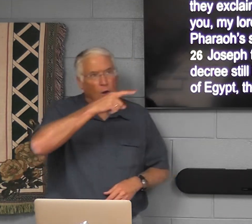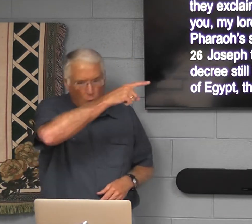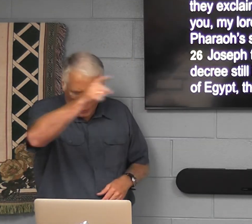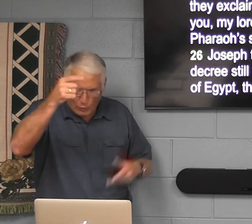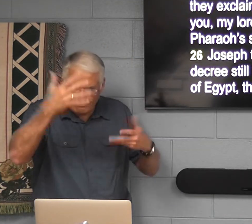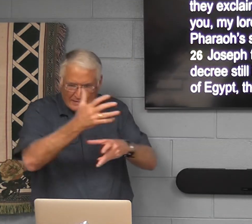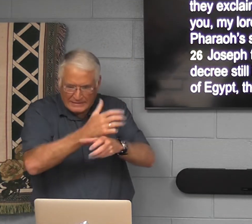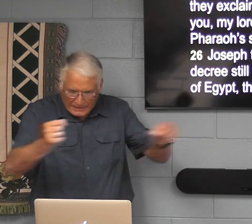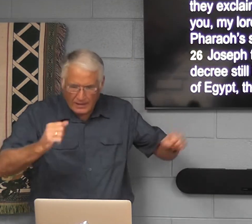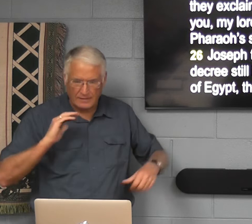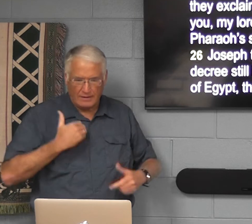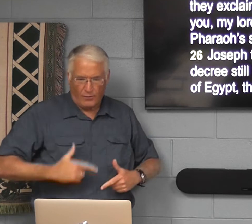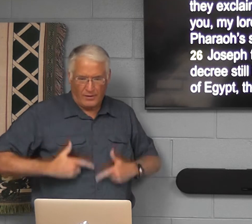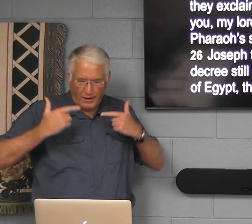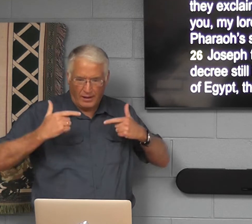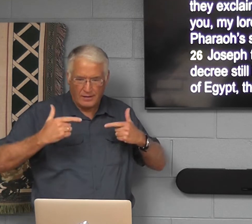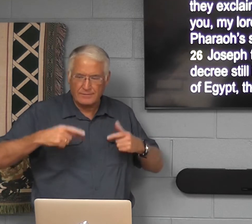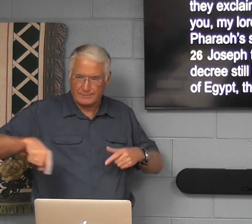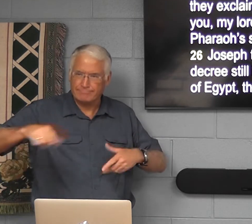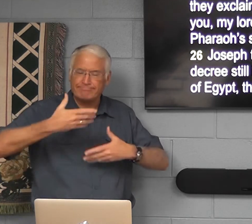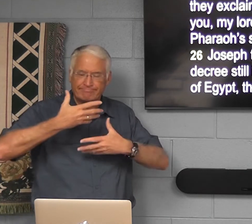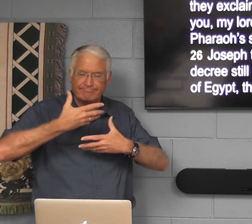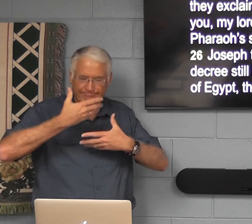It says, have saved our lives, they exclaimed.